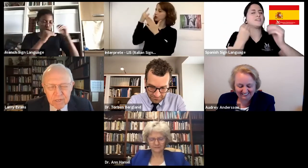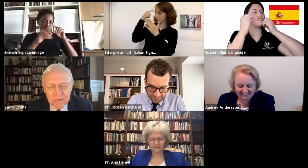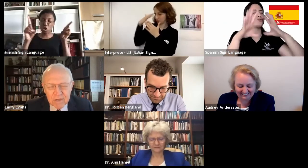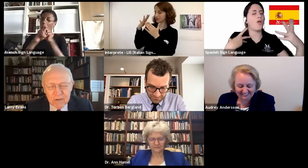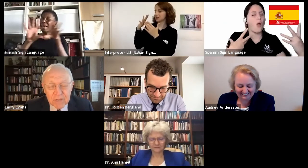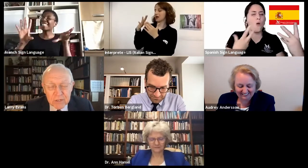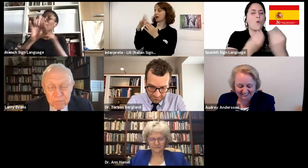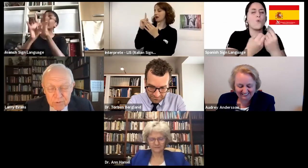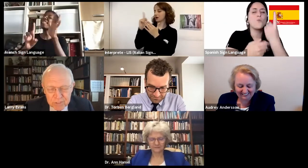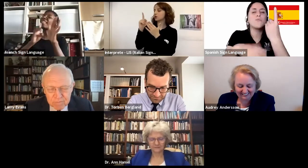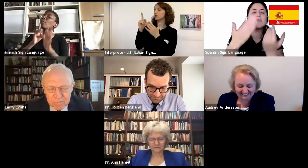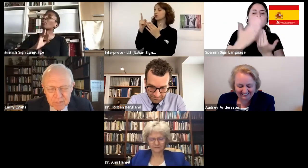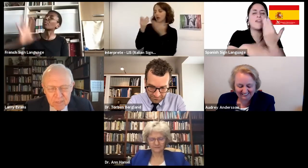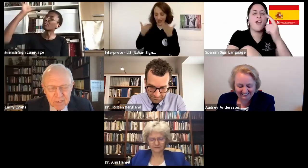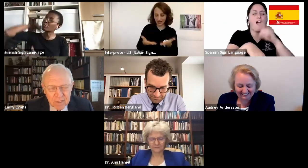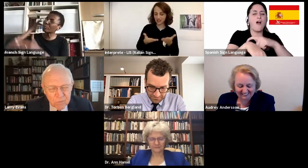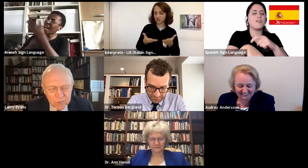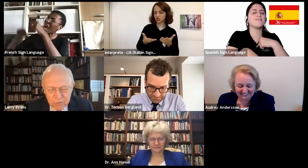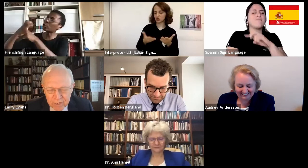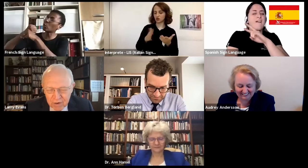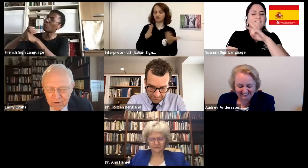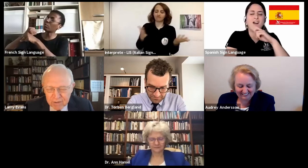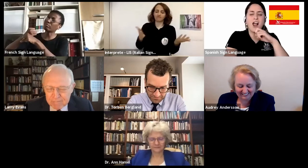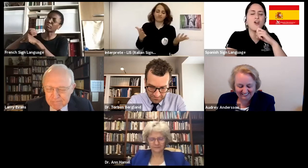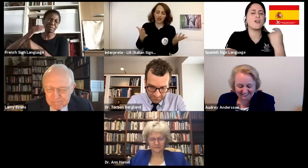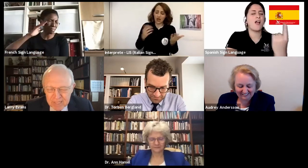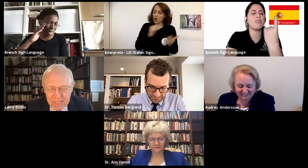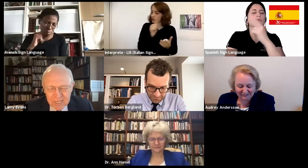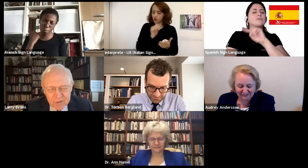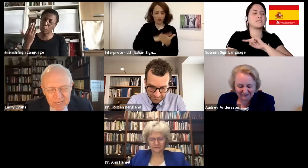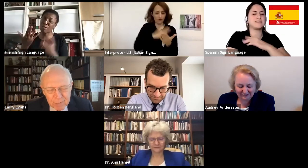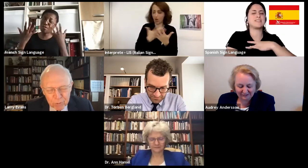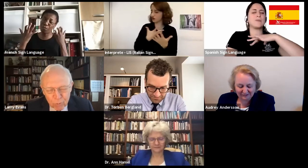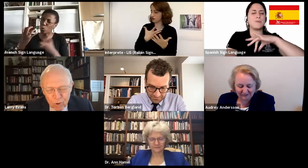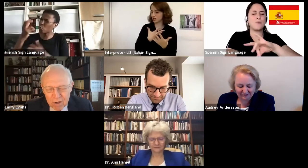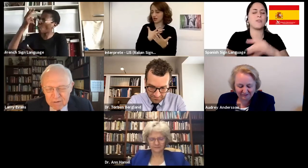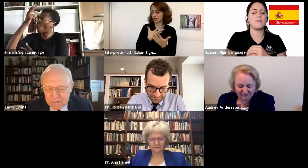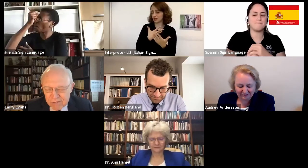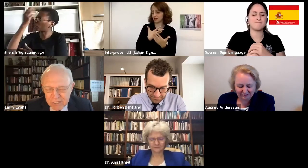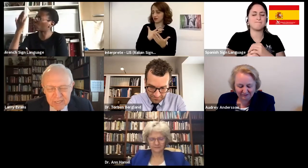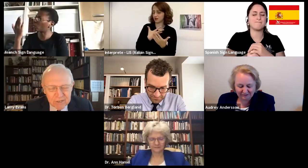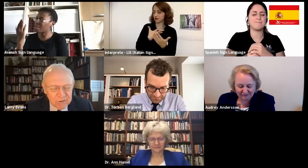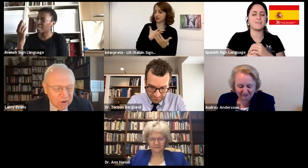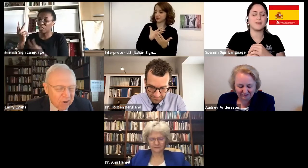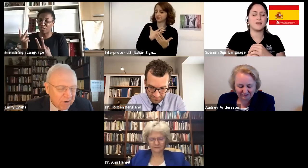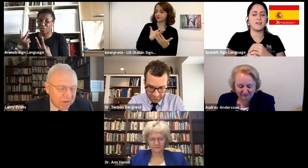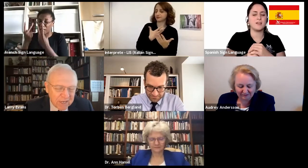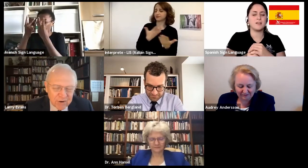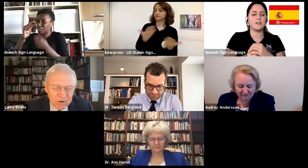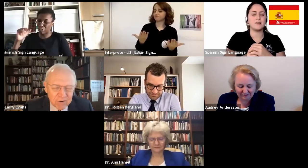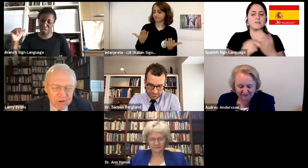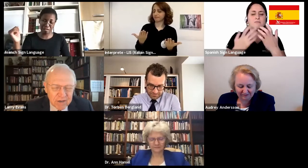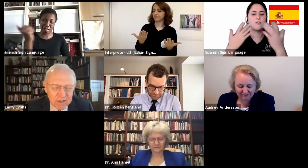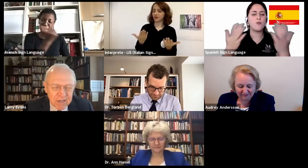of each person. Whether they are able to walk, to see, talk,